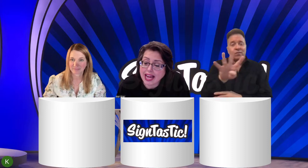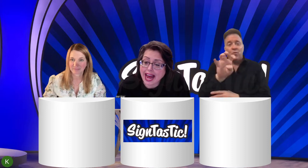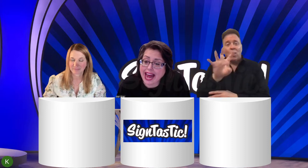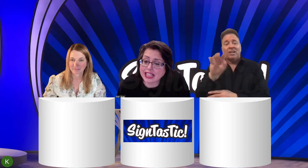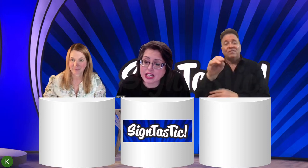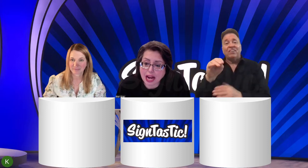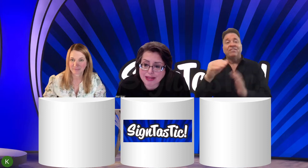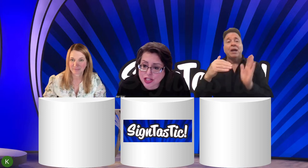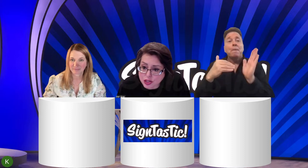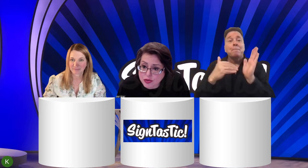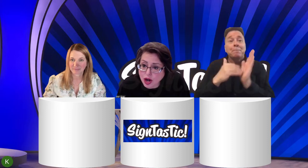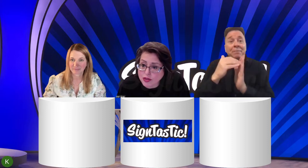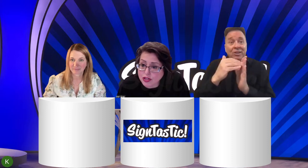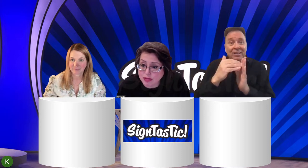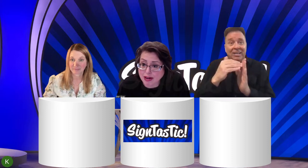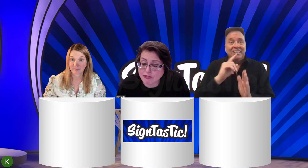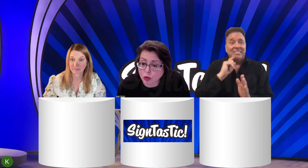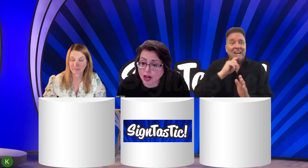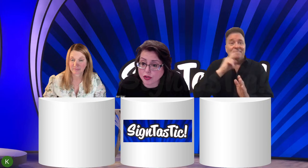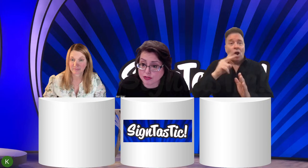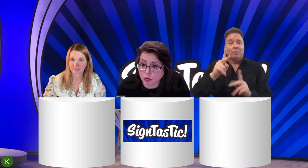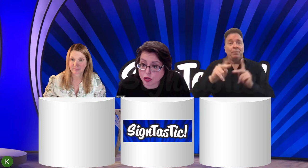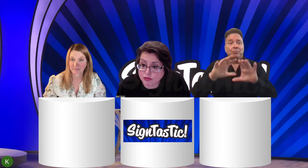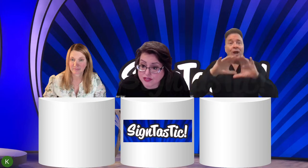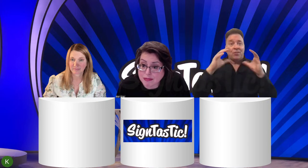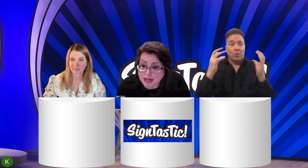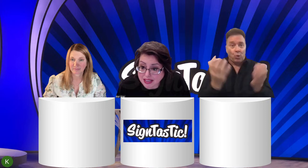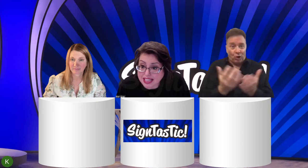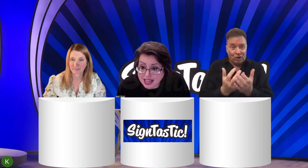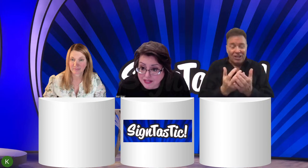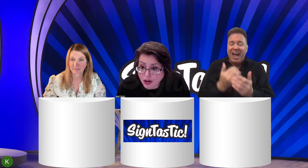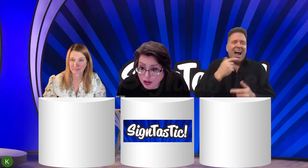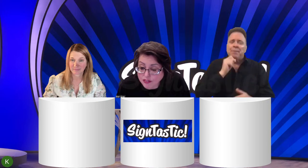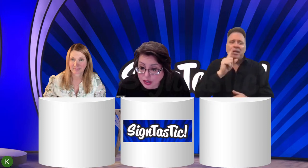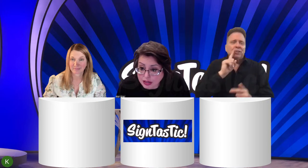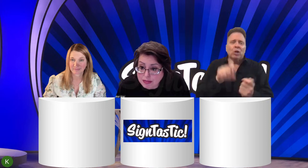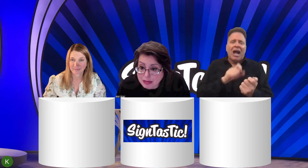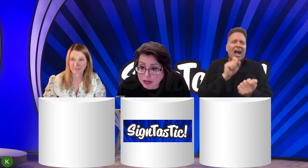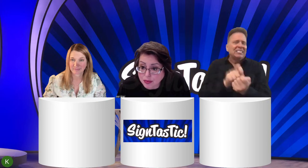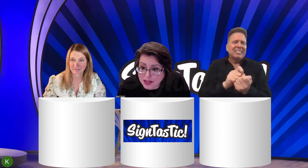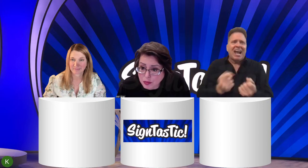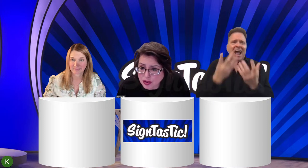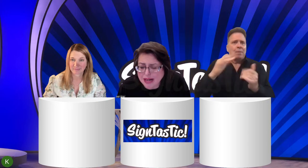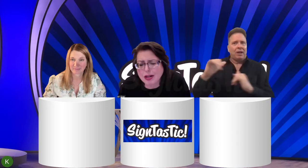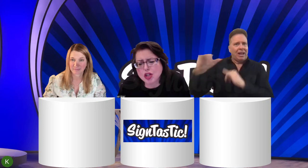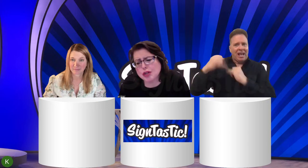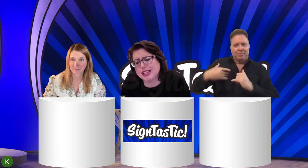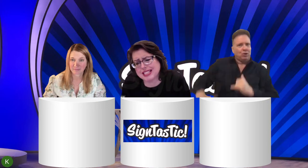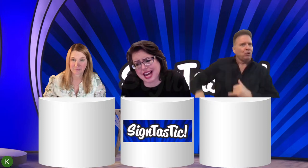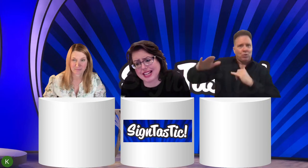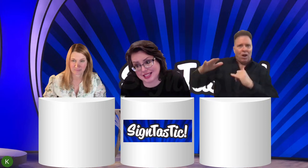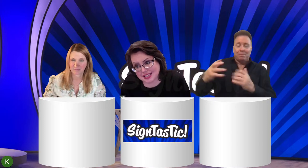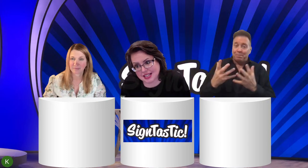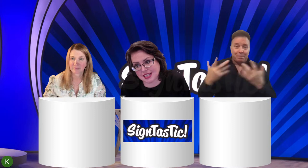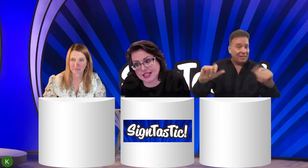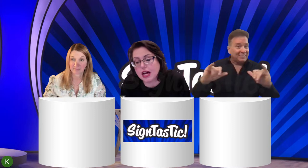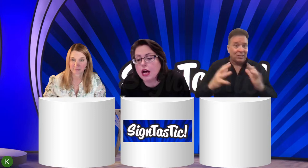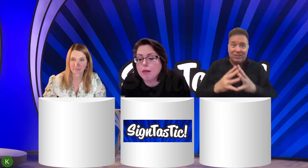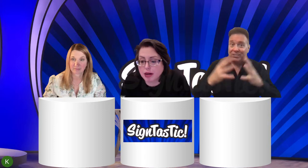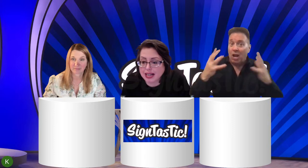And I mean, did you know, there's about 400 to 450 million deaf and hard of hearing people around the world? I'm not sure of the exact statistics, but